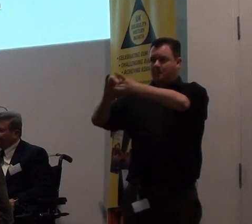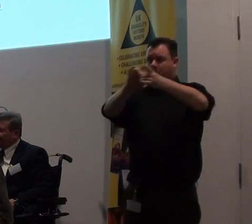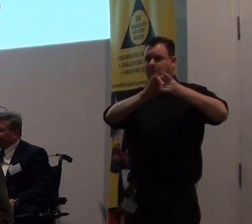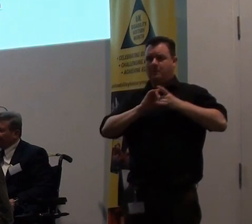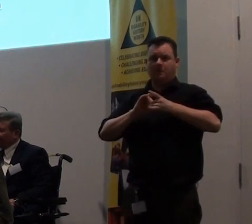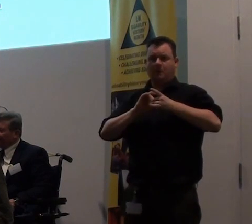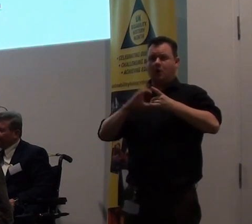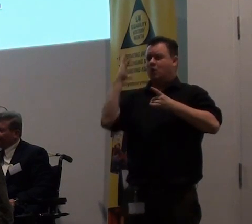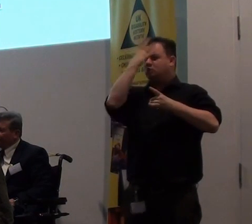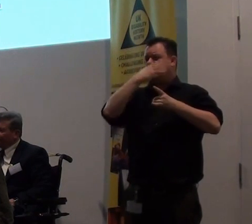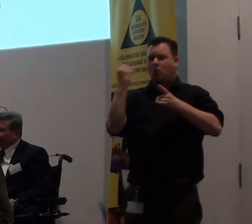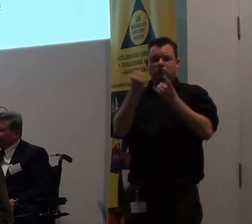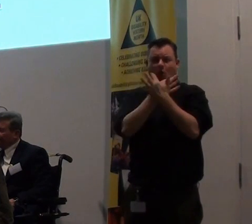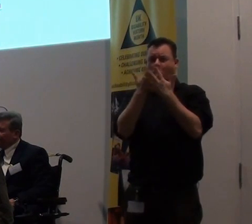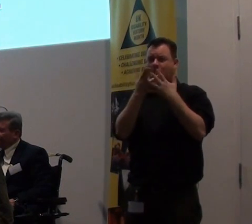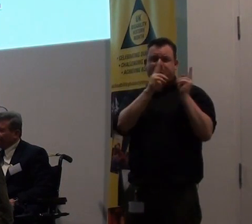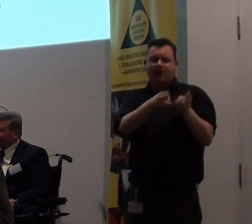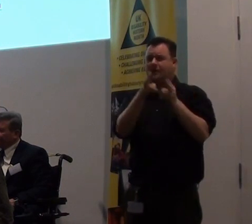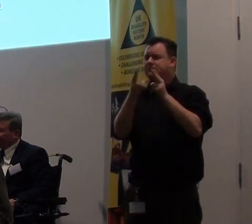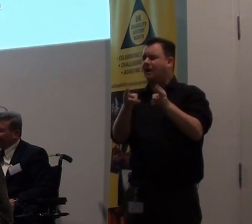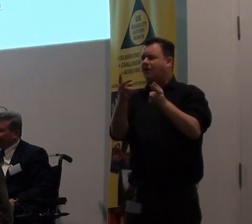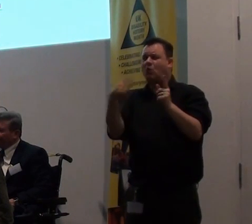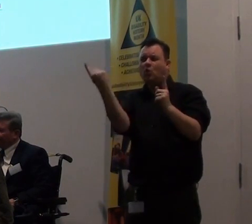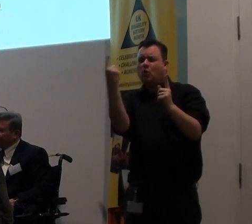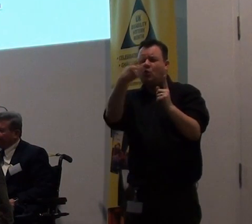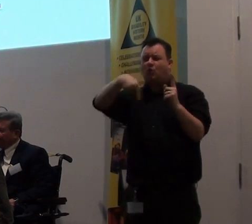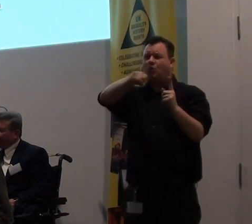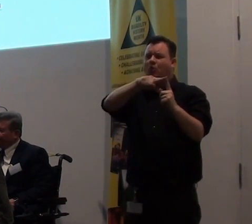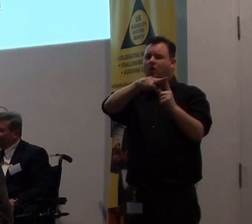and die unrecognised. We know we are connected.